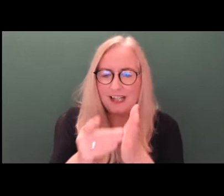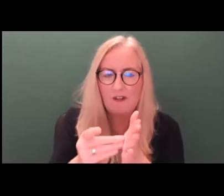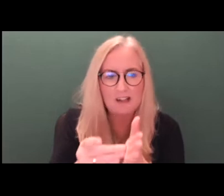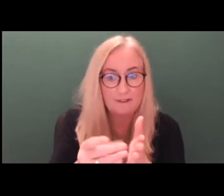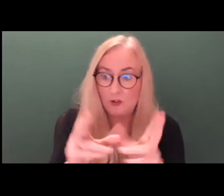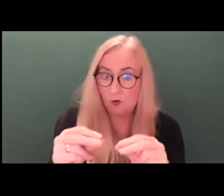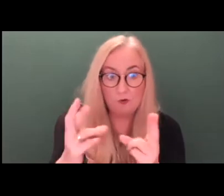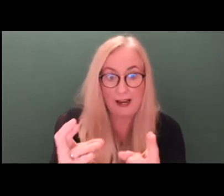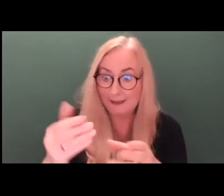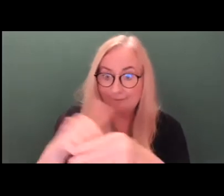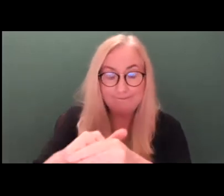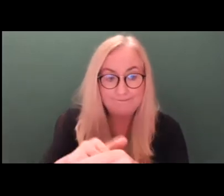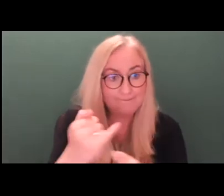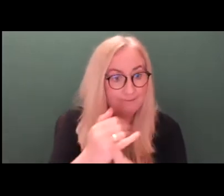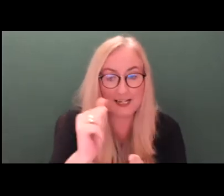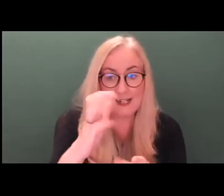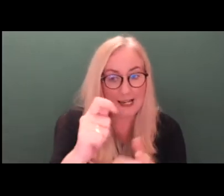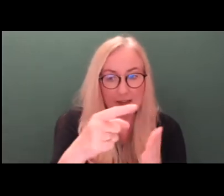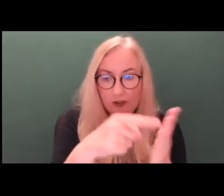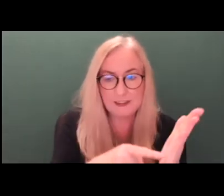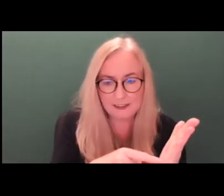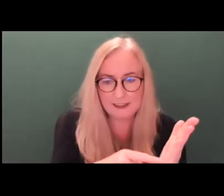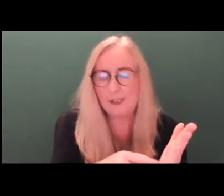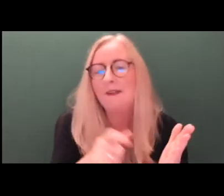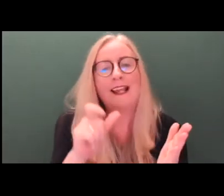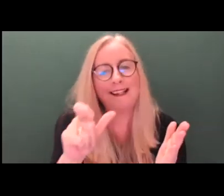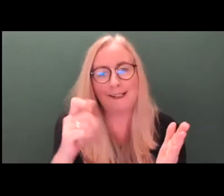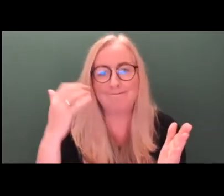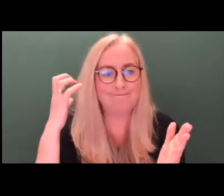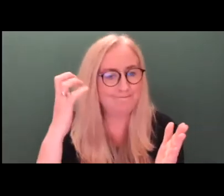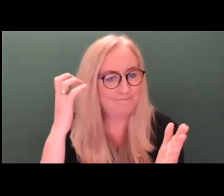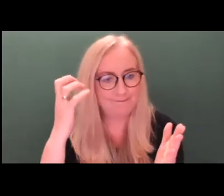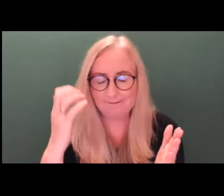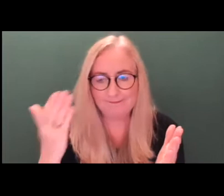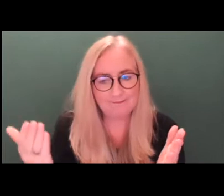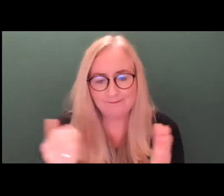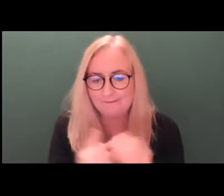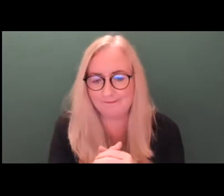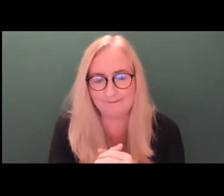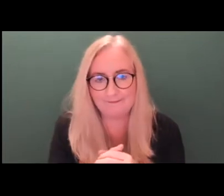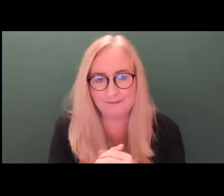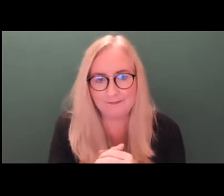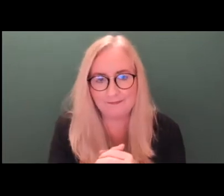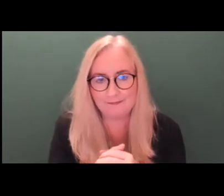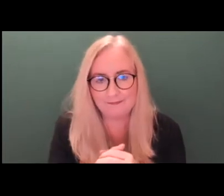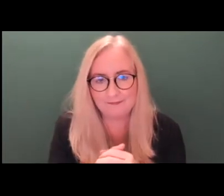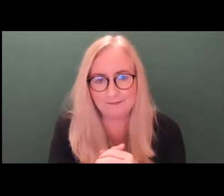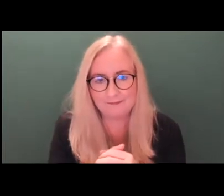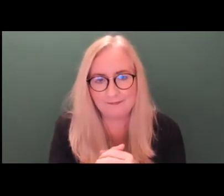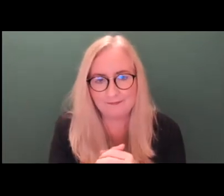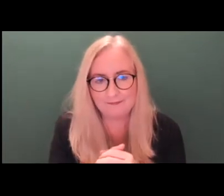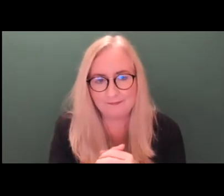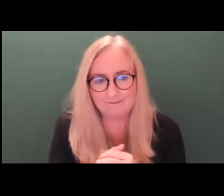we feel very strongly about that that